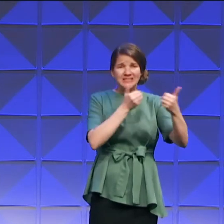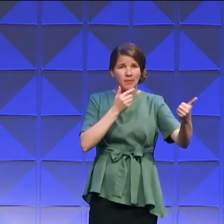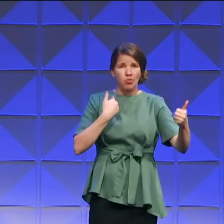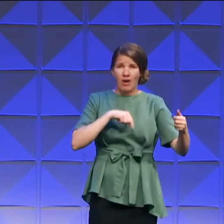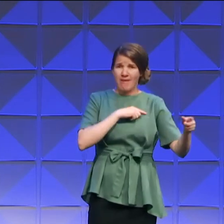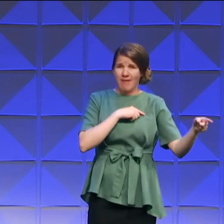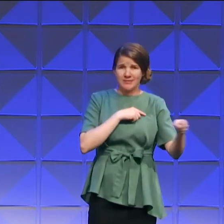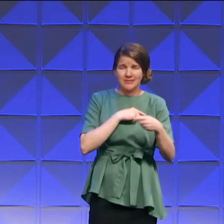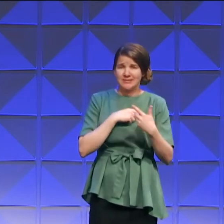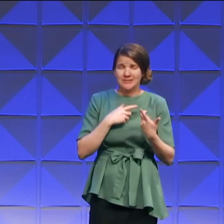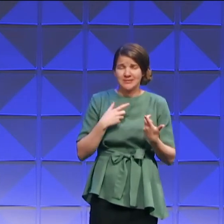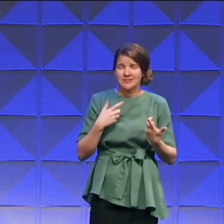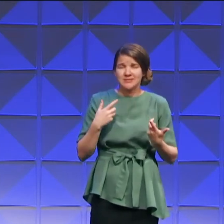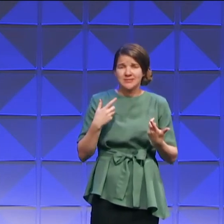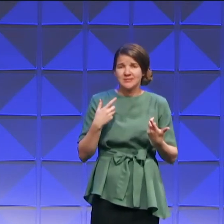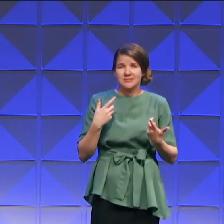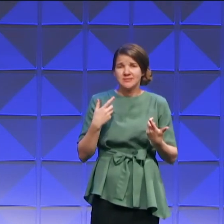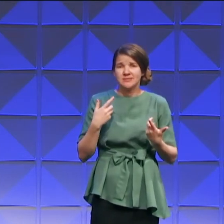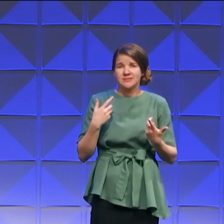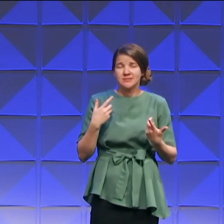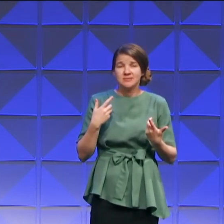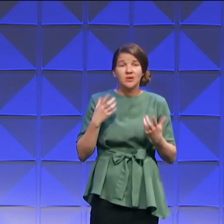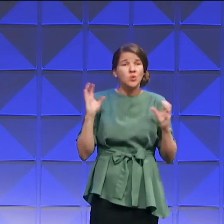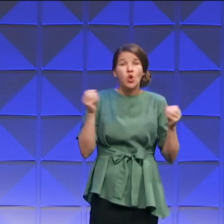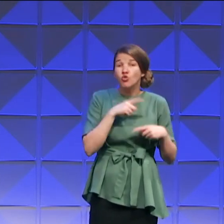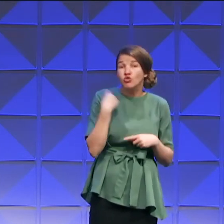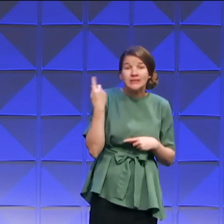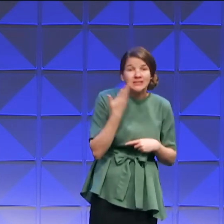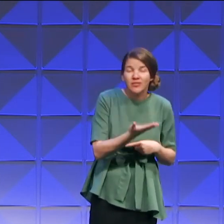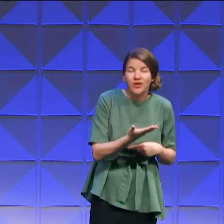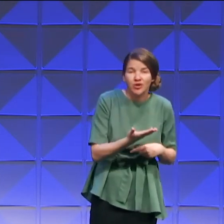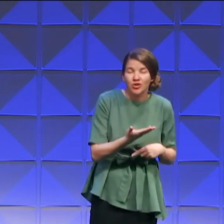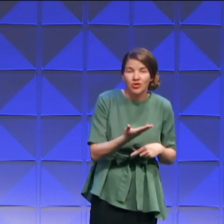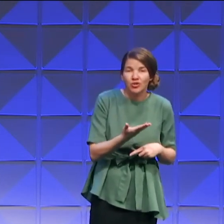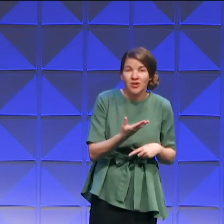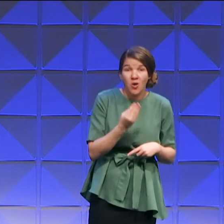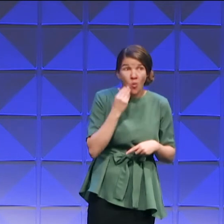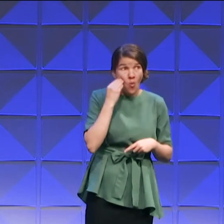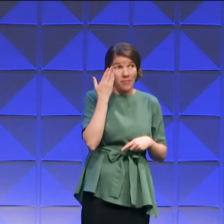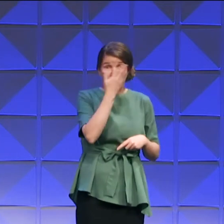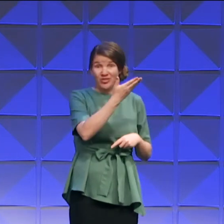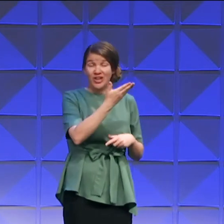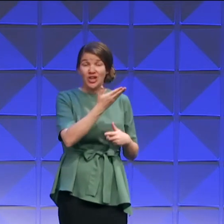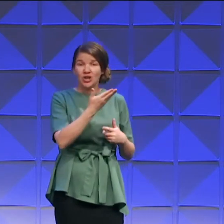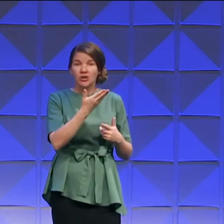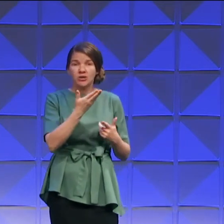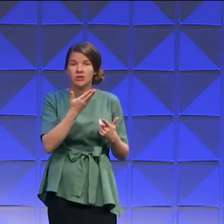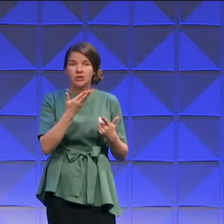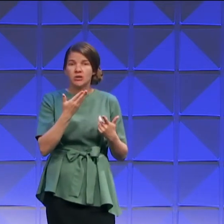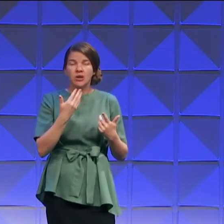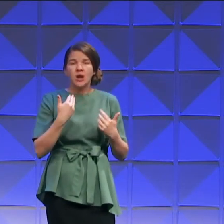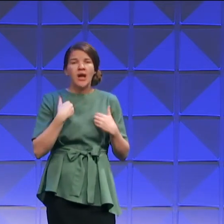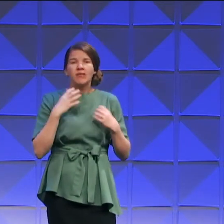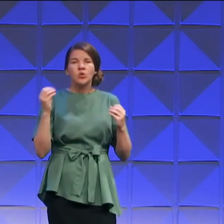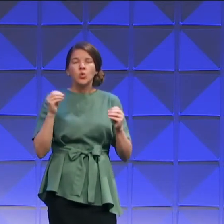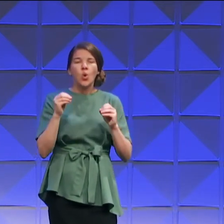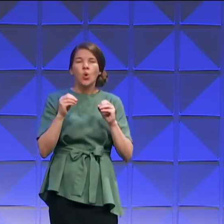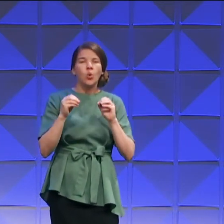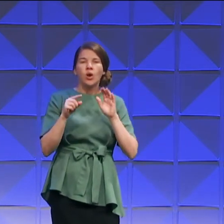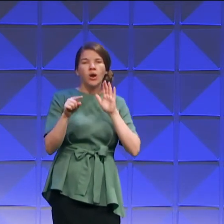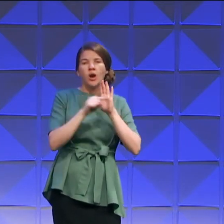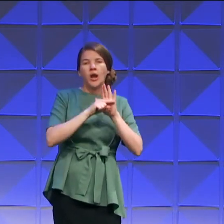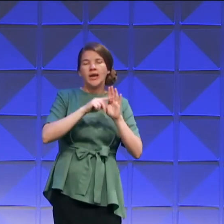epidemic that puts us at risk. There's a home where there will be no biases and prejudices.